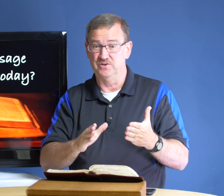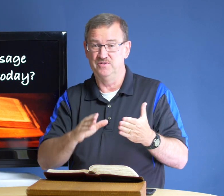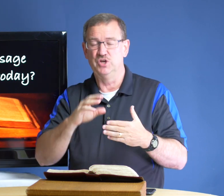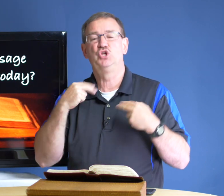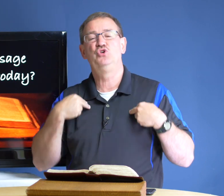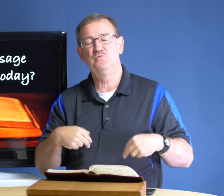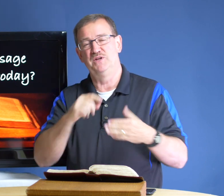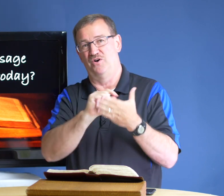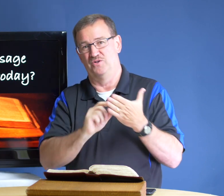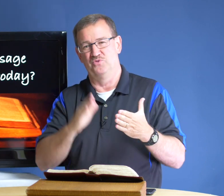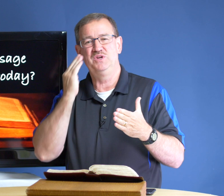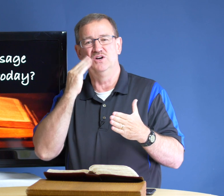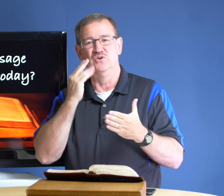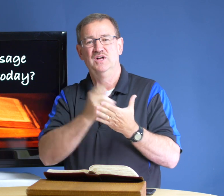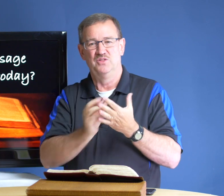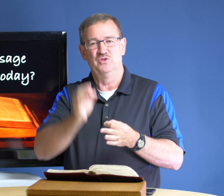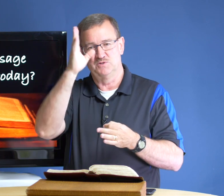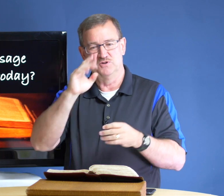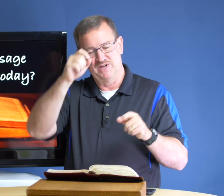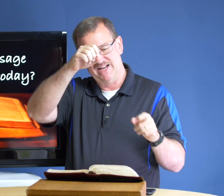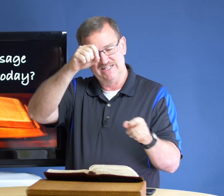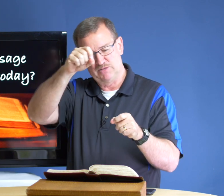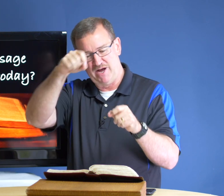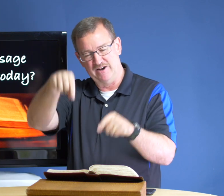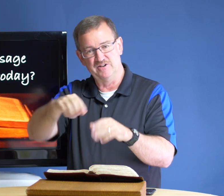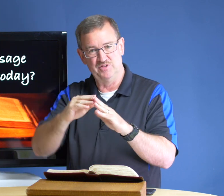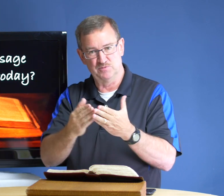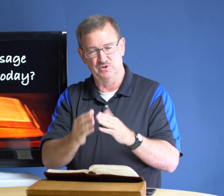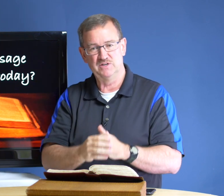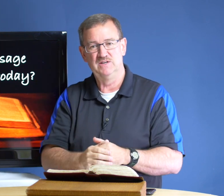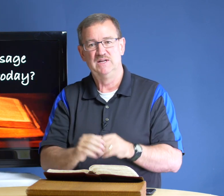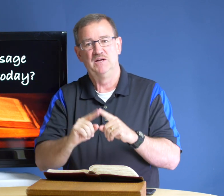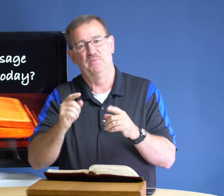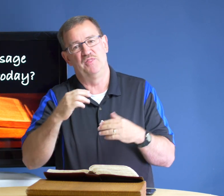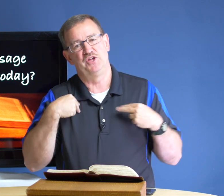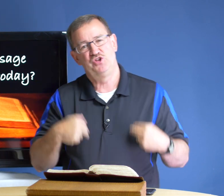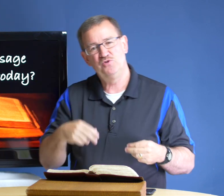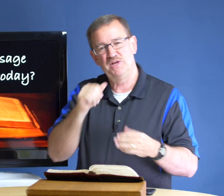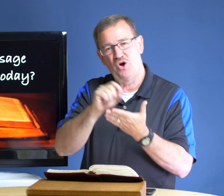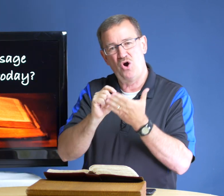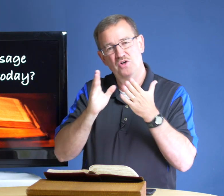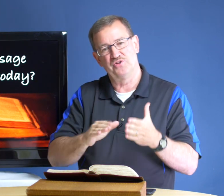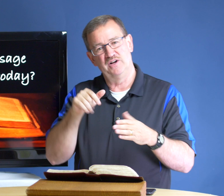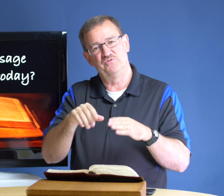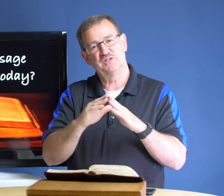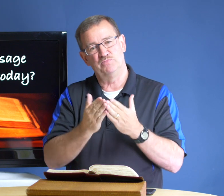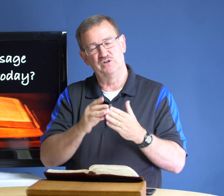the human author we know the holy spirit of god inspired this book but the human author of this book